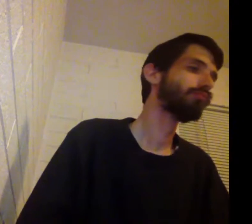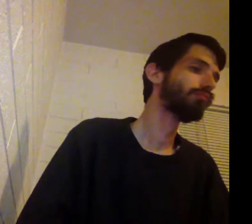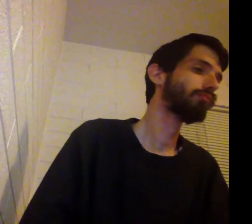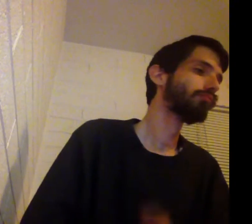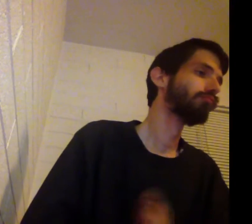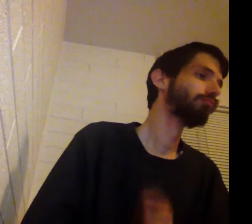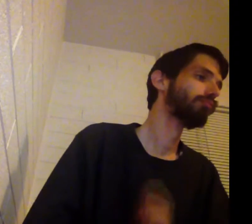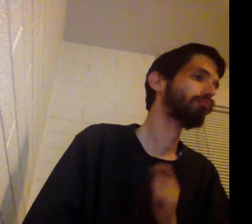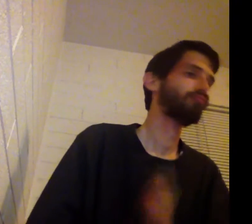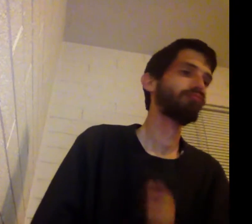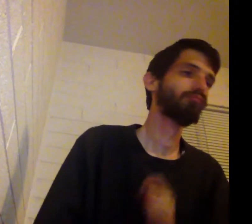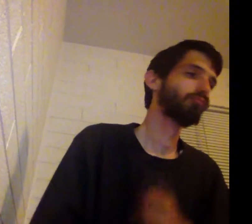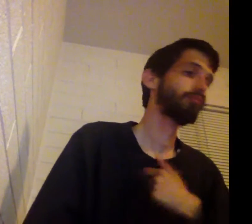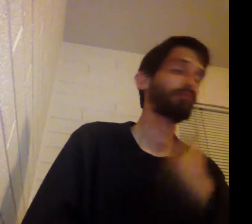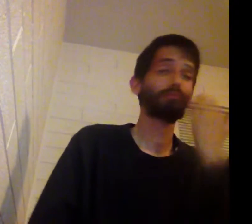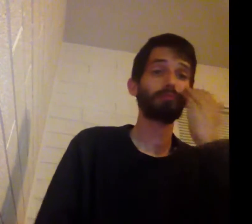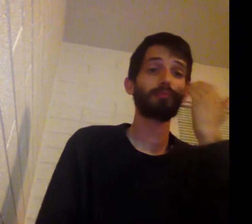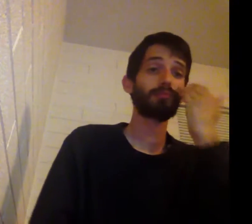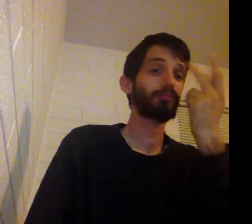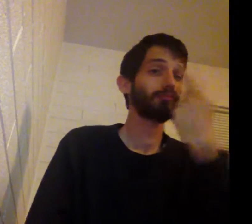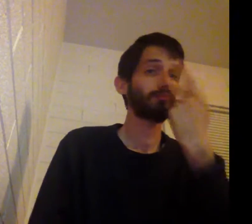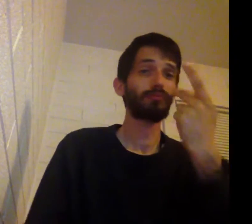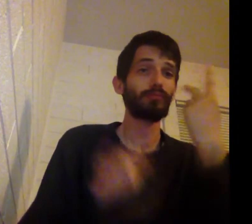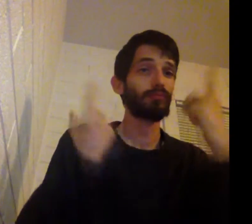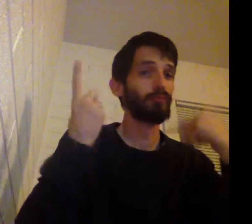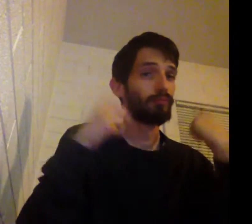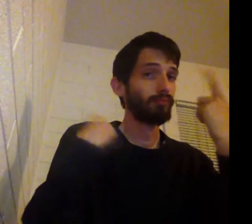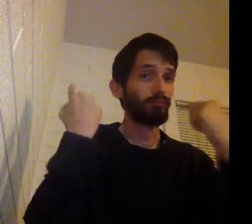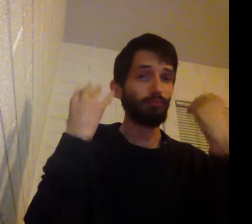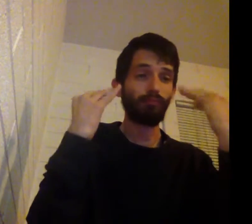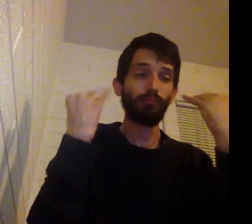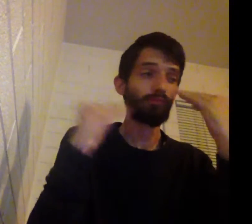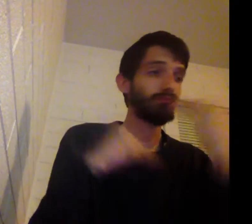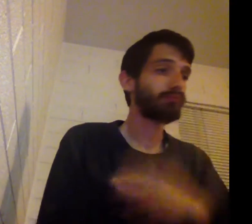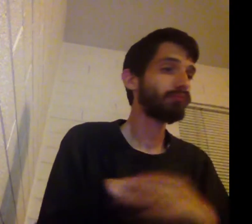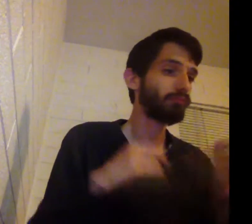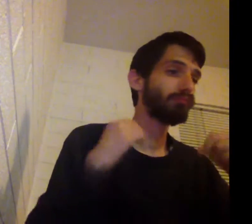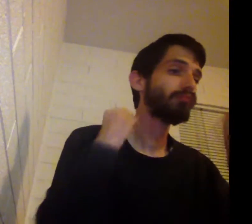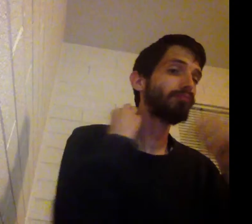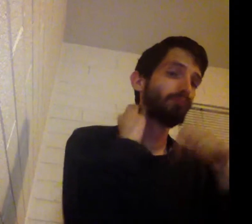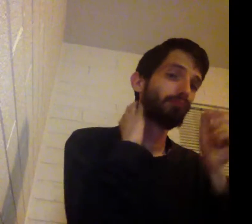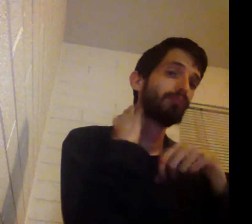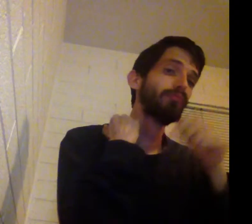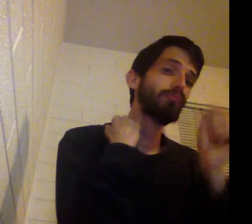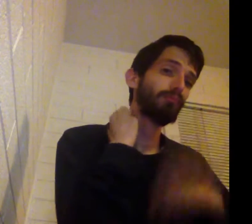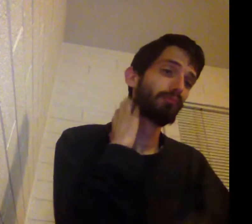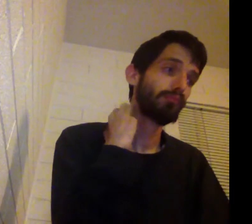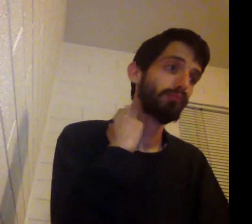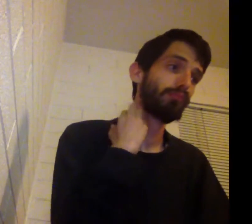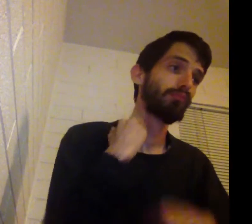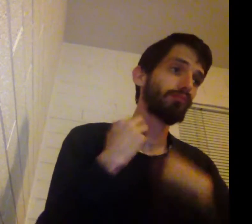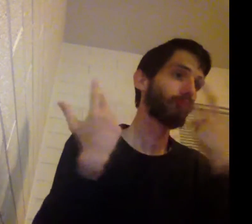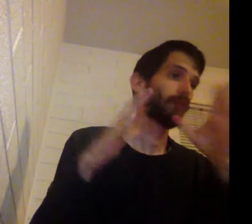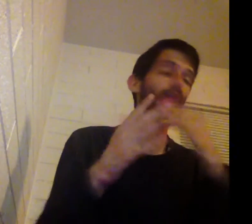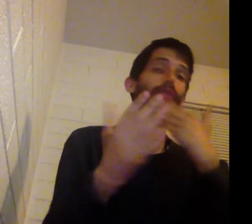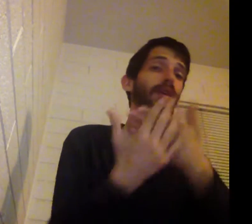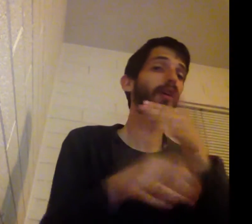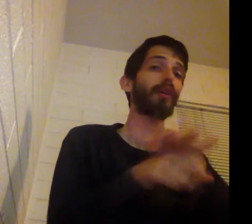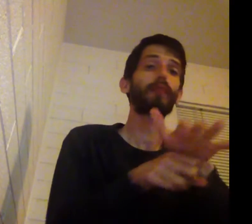I don't want crazy, I don't want good enough, I don't